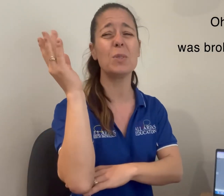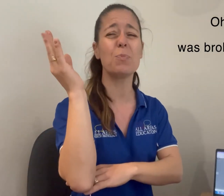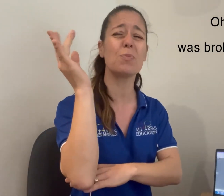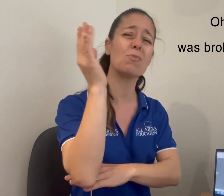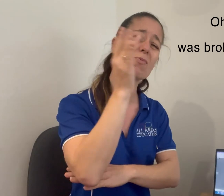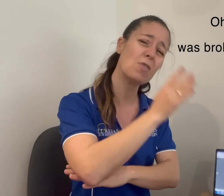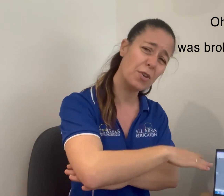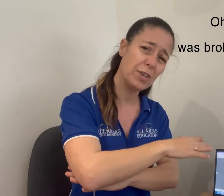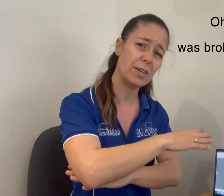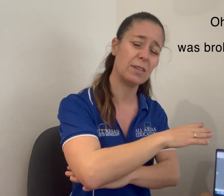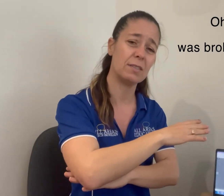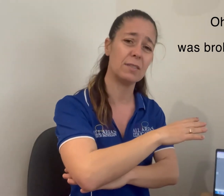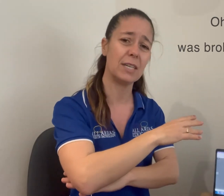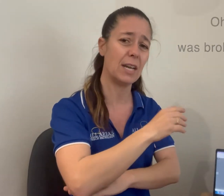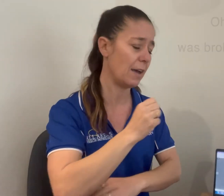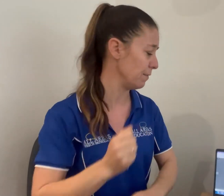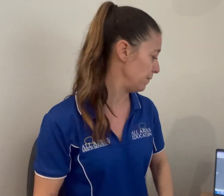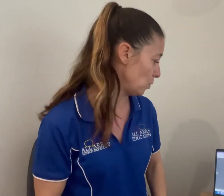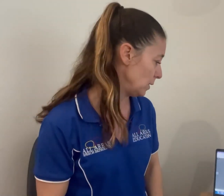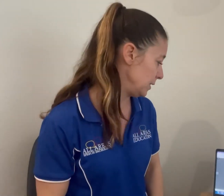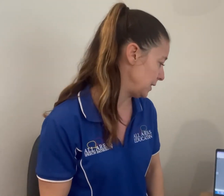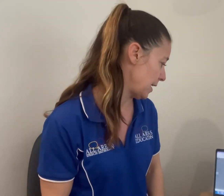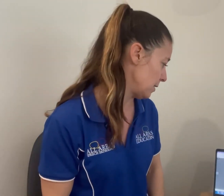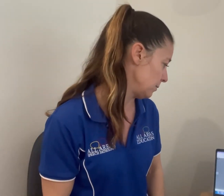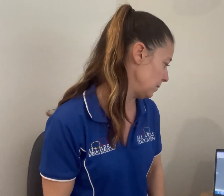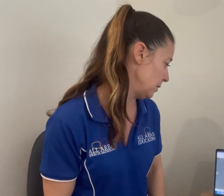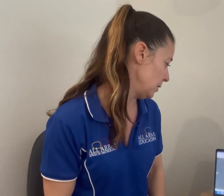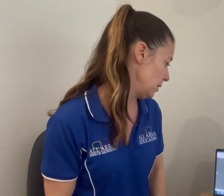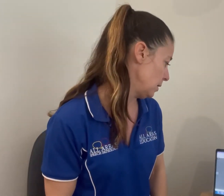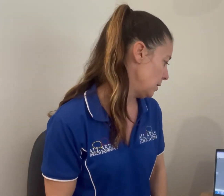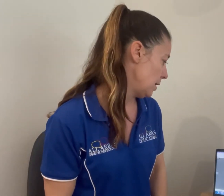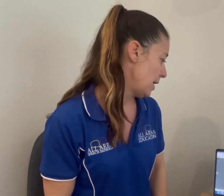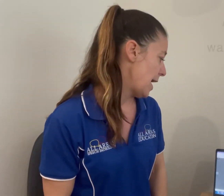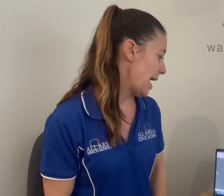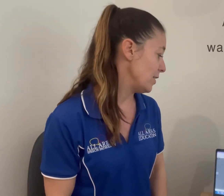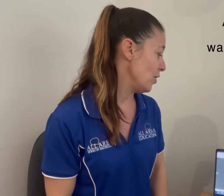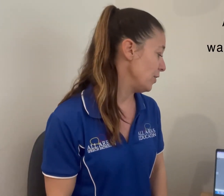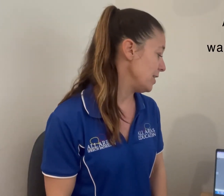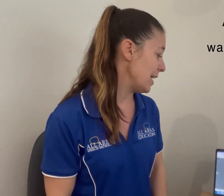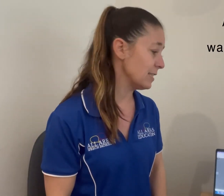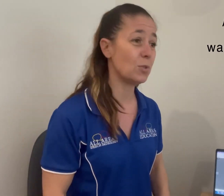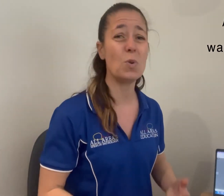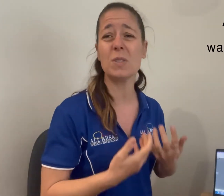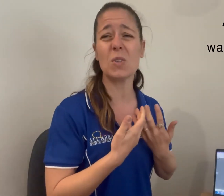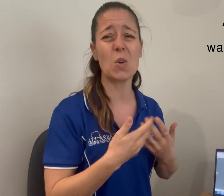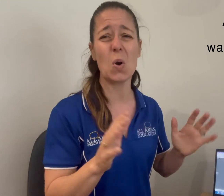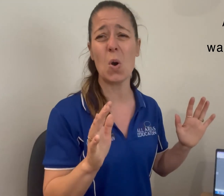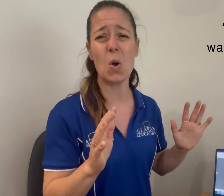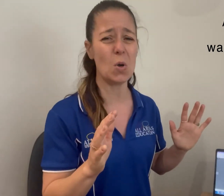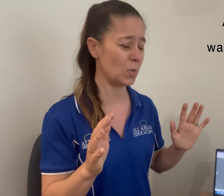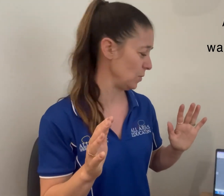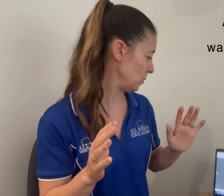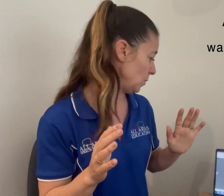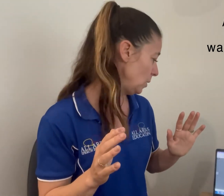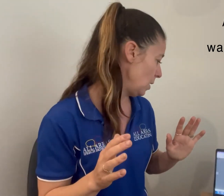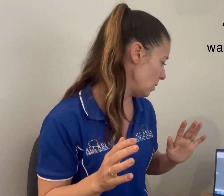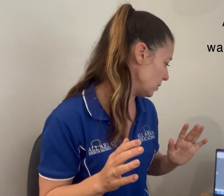broken. It had fallen down. And her nest was gone or lost.